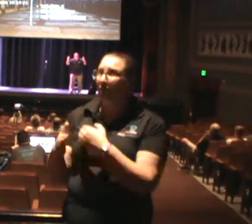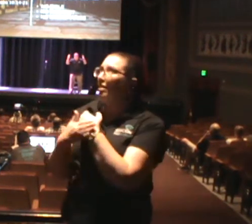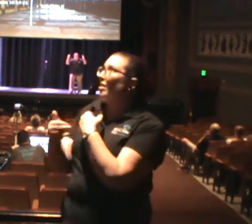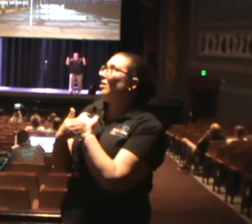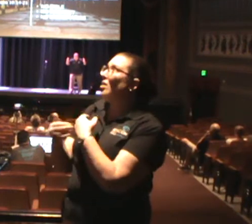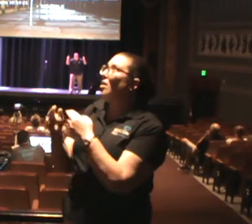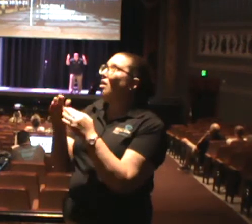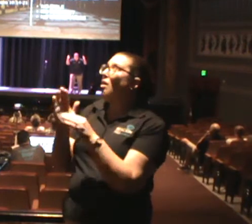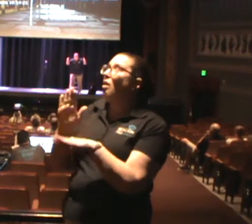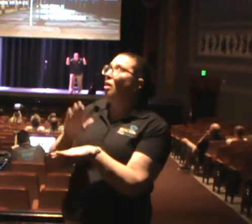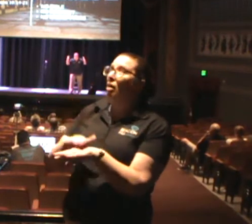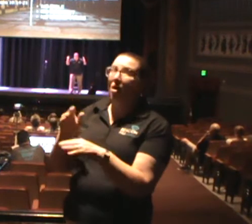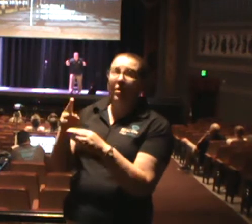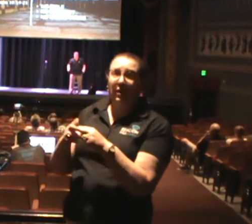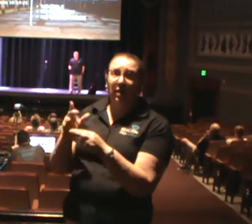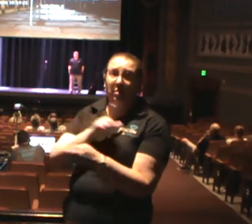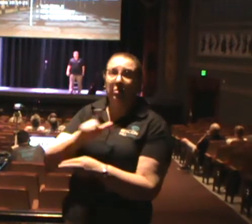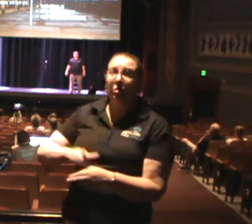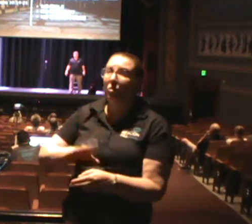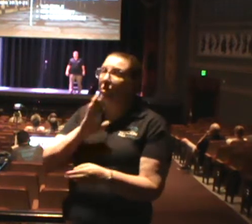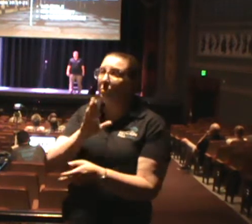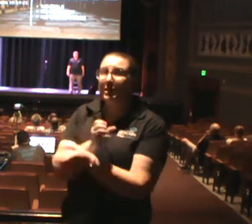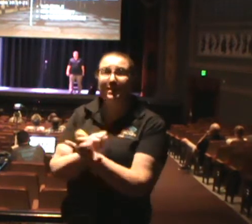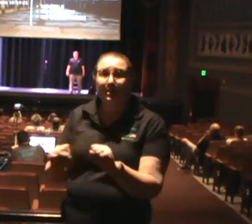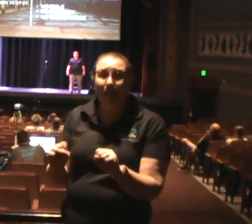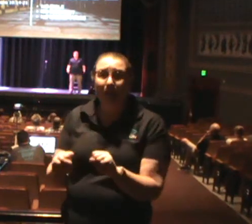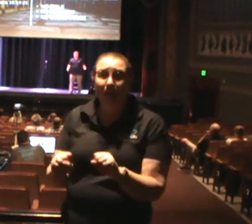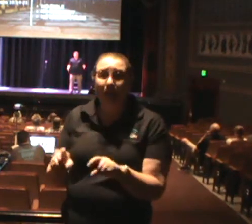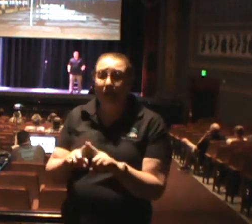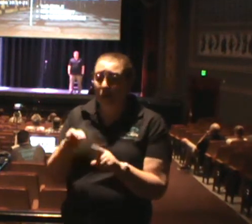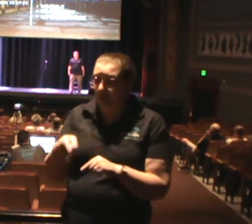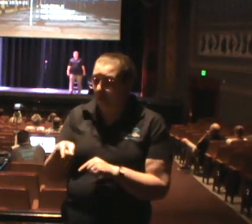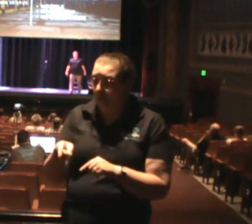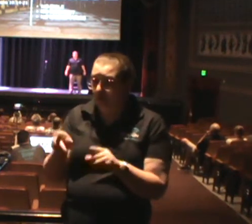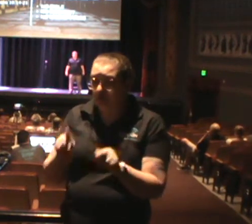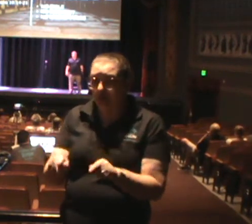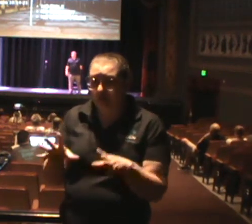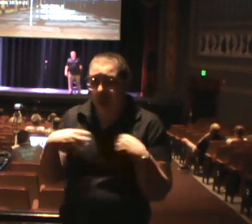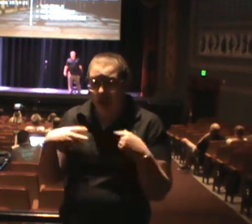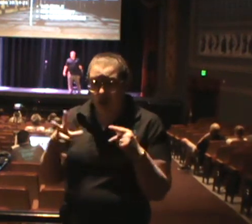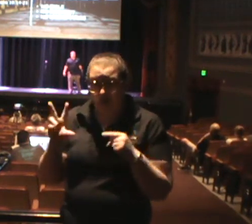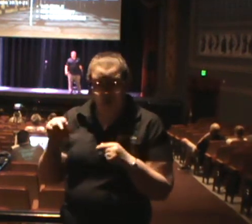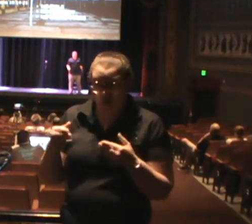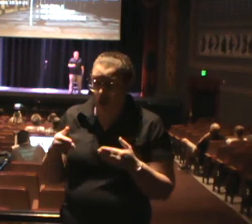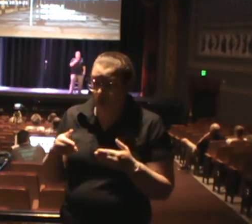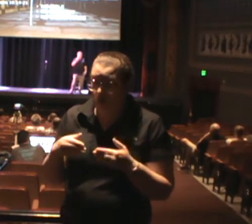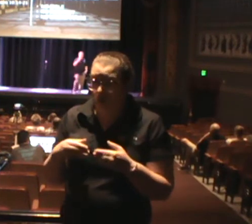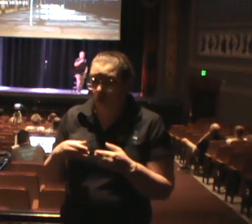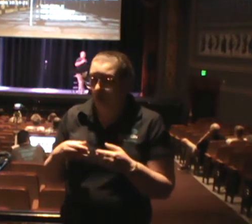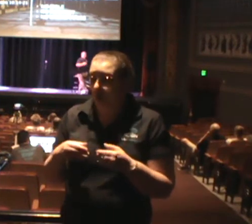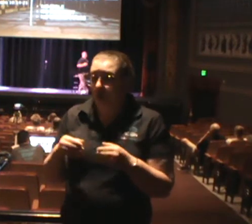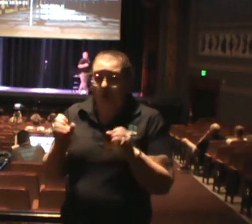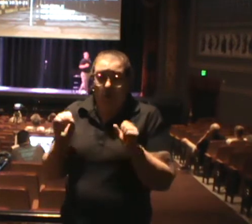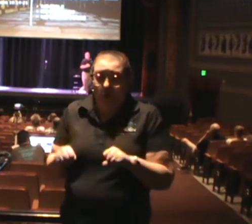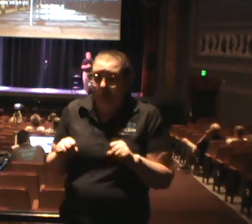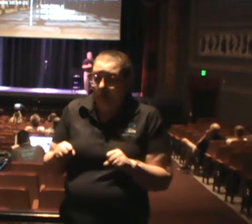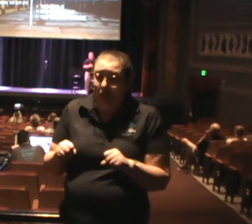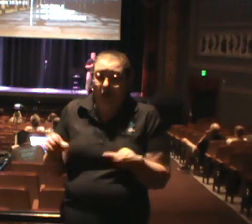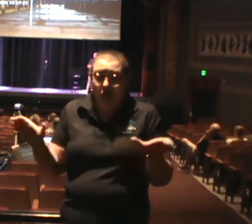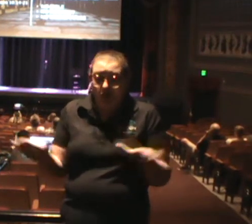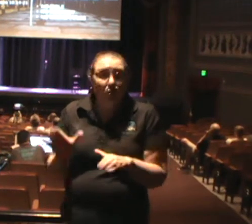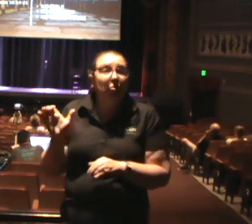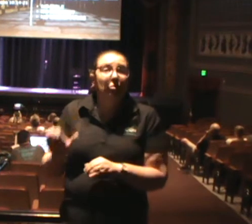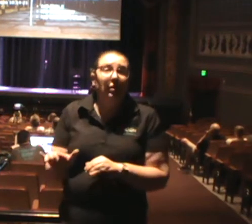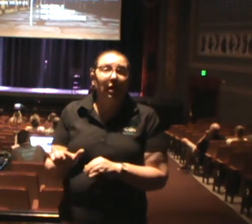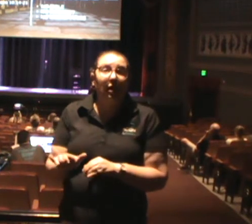have no way to call on the name of the Lord. There are places today where they have no access to the